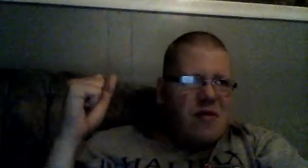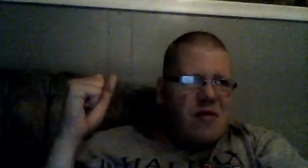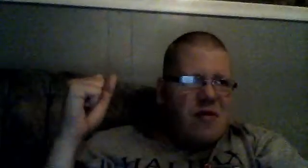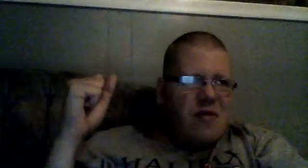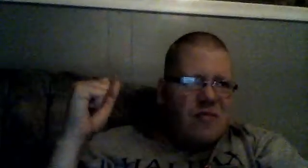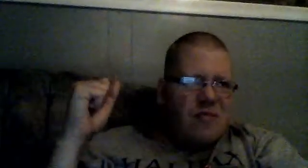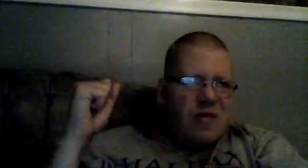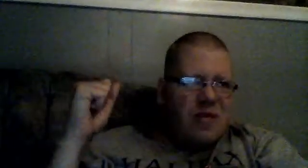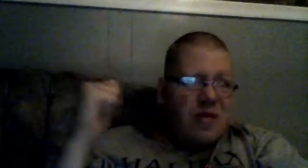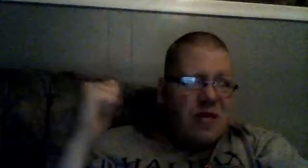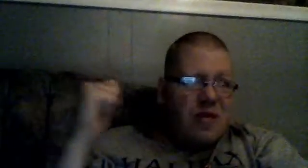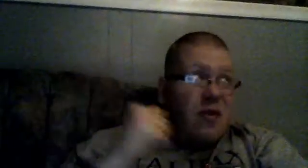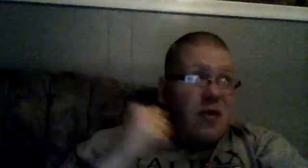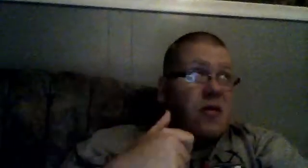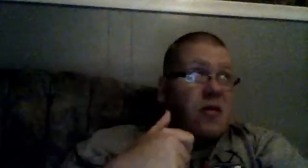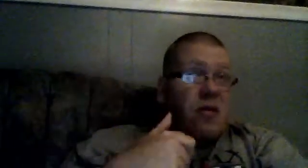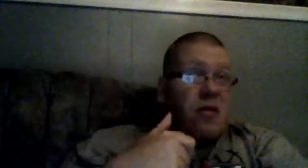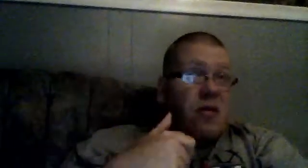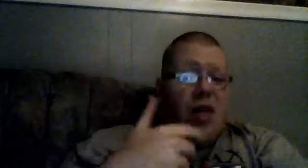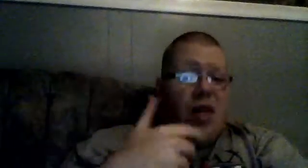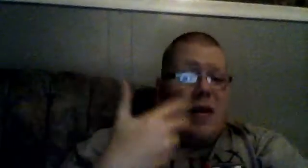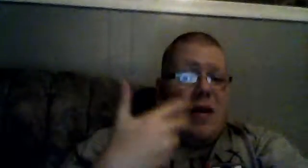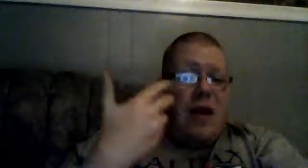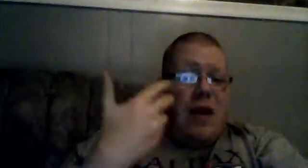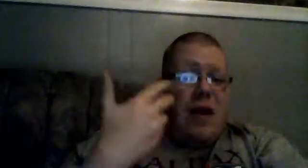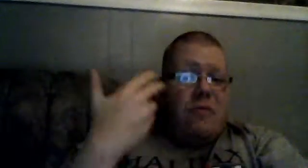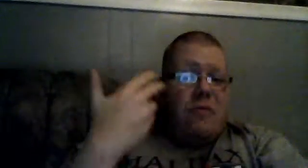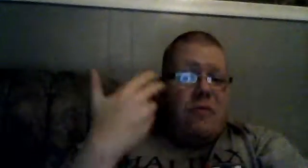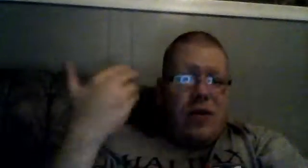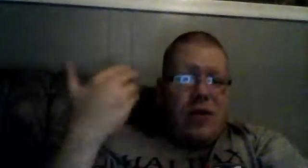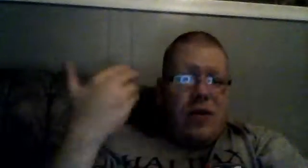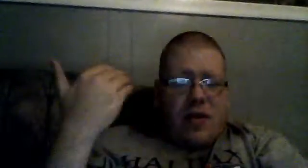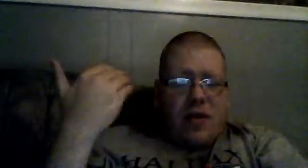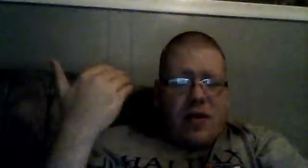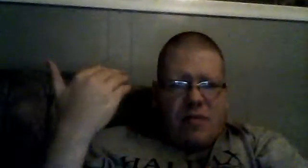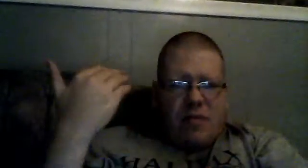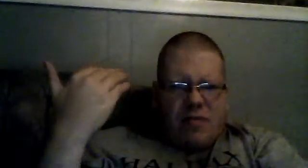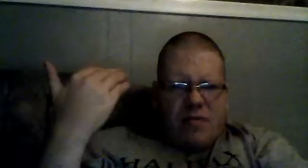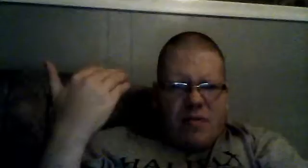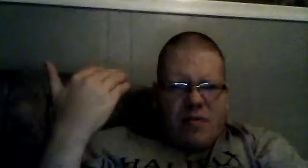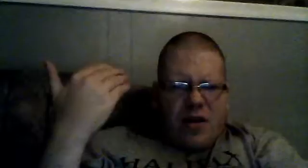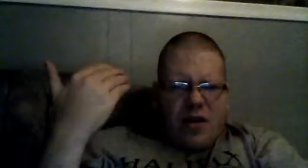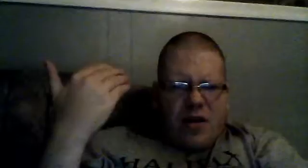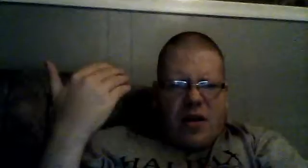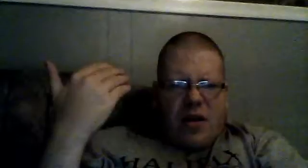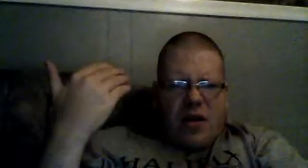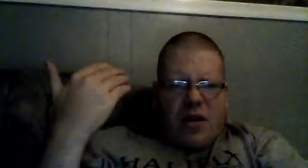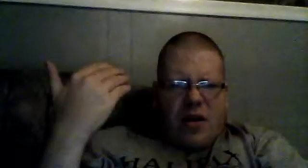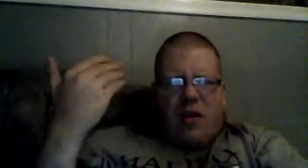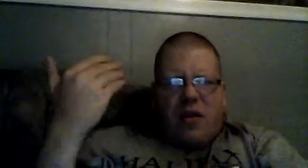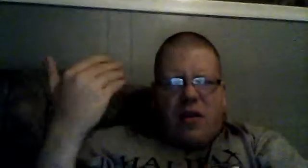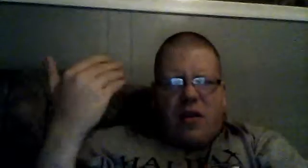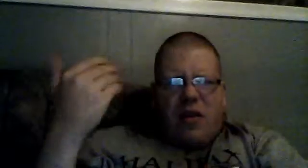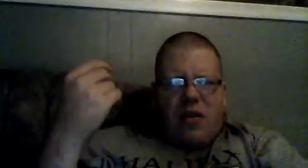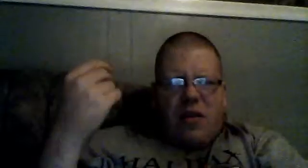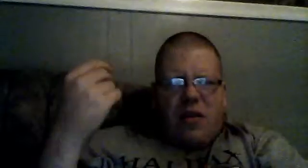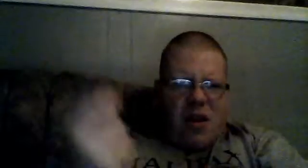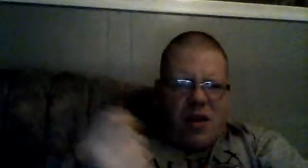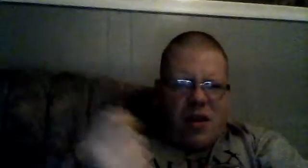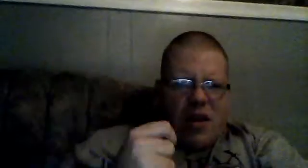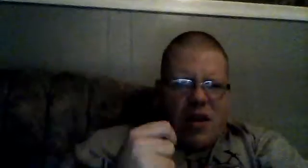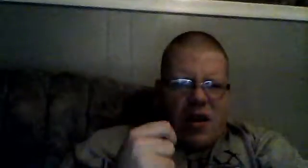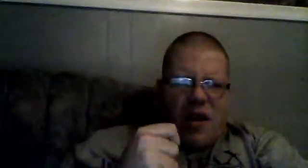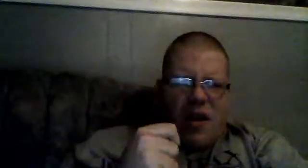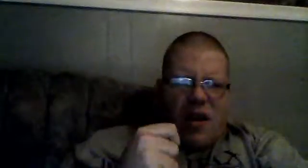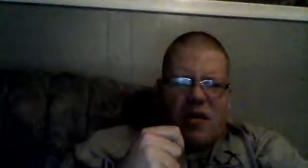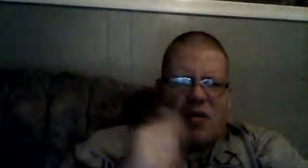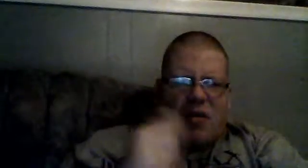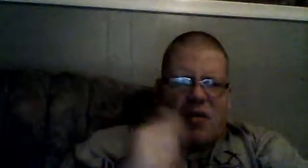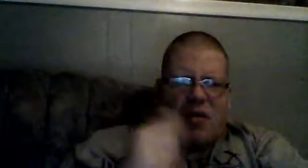helping out with charities that no one,